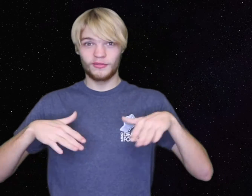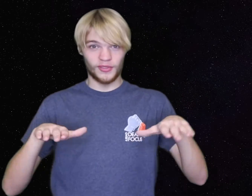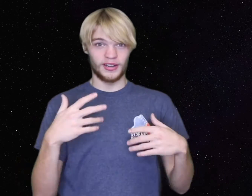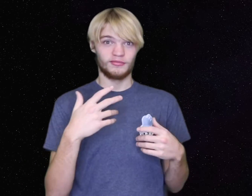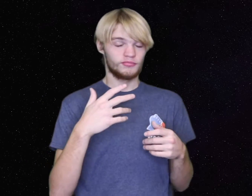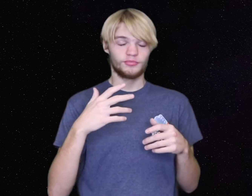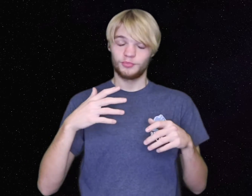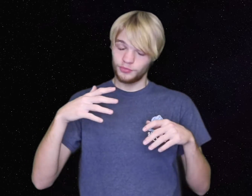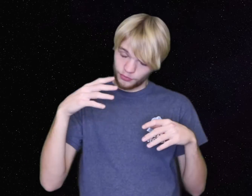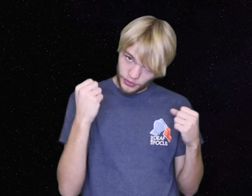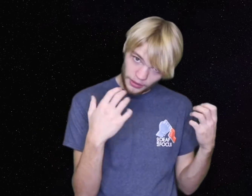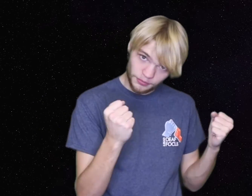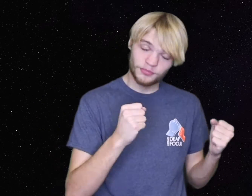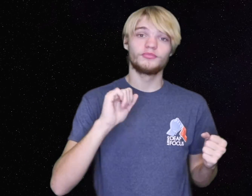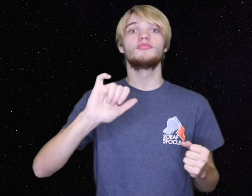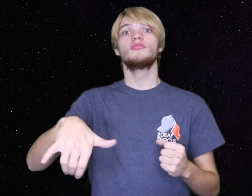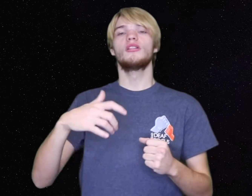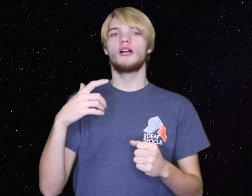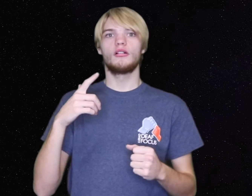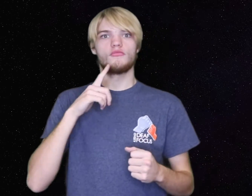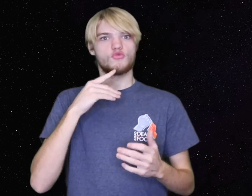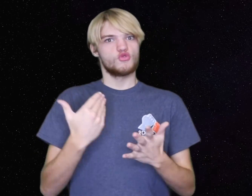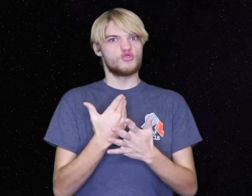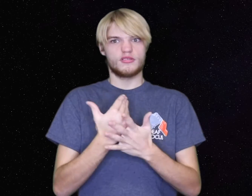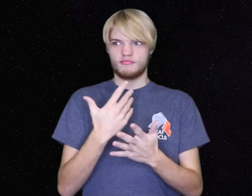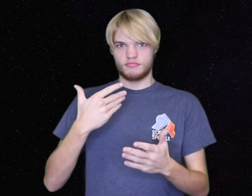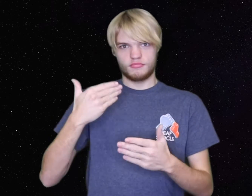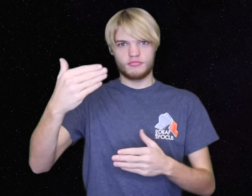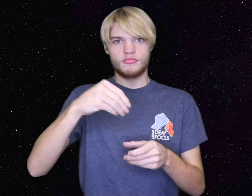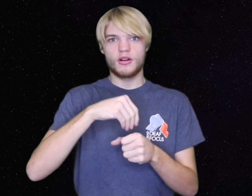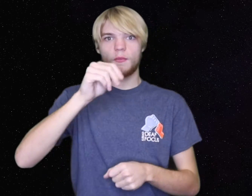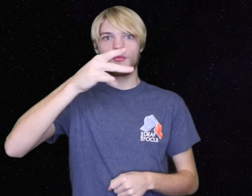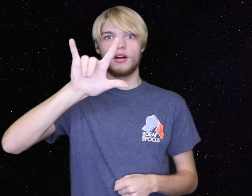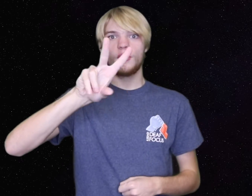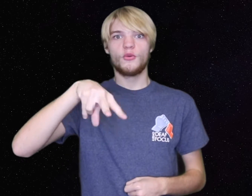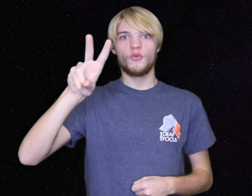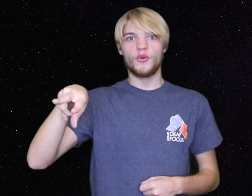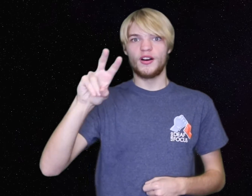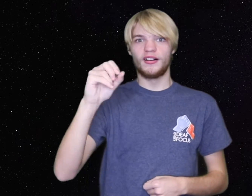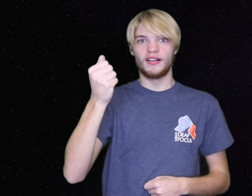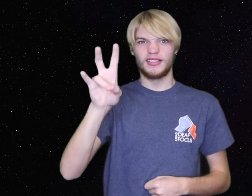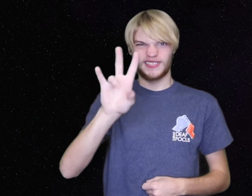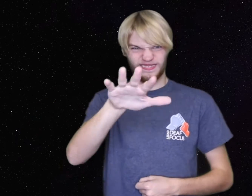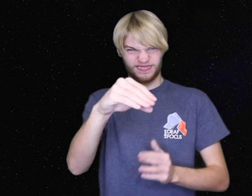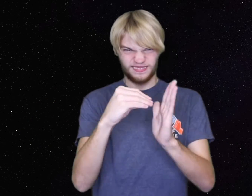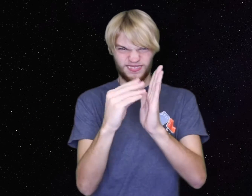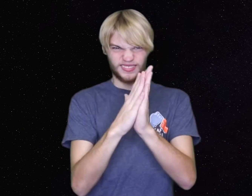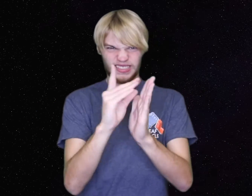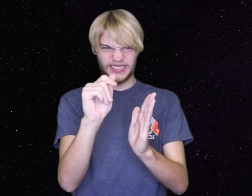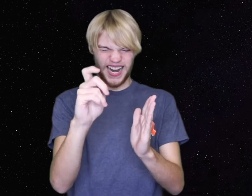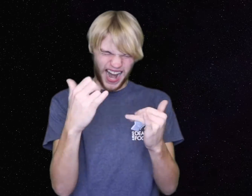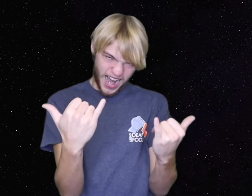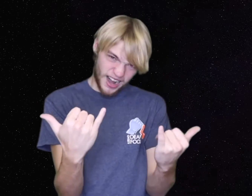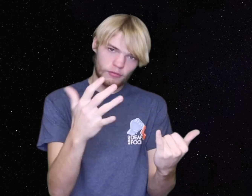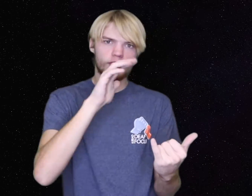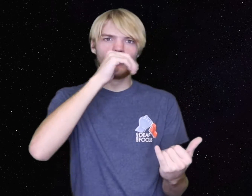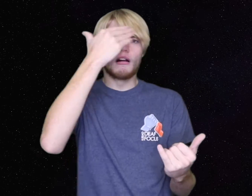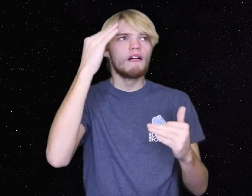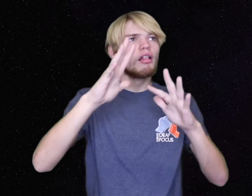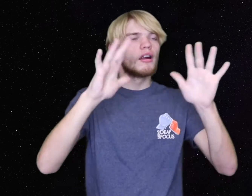Run, Walk, Sign. Really, it's a new thing. It's in April 22nd, 2017. Go ahead and put it on